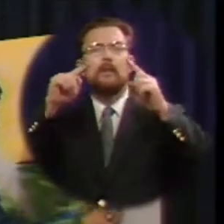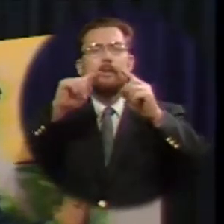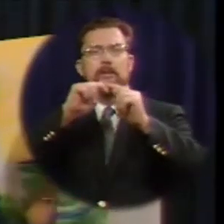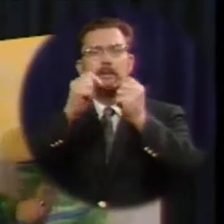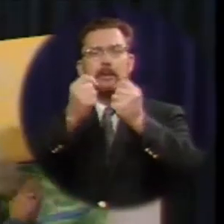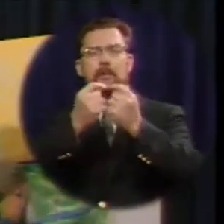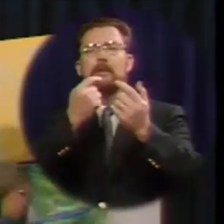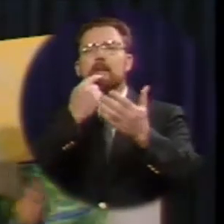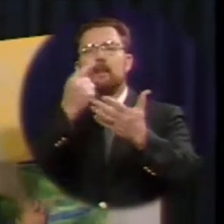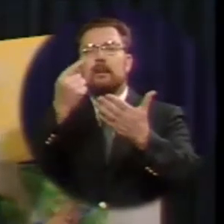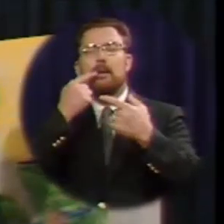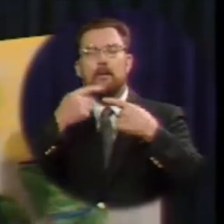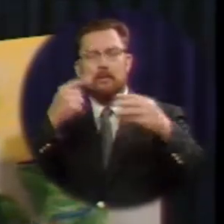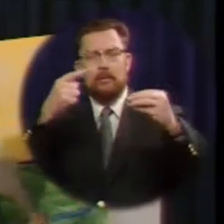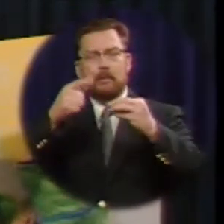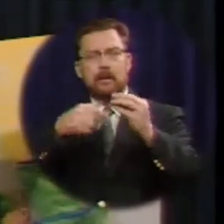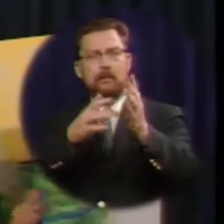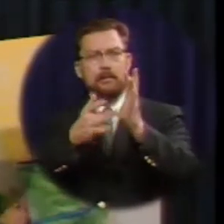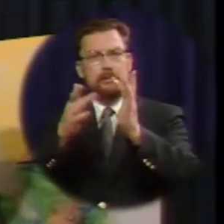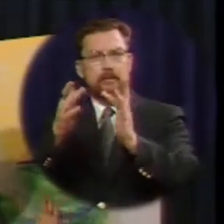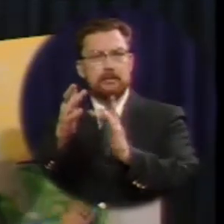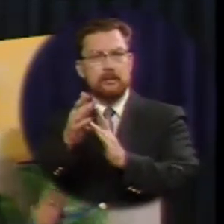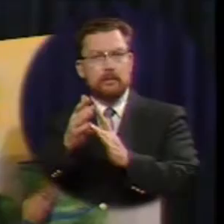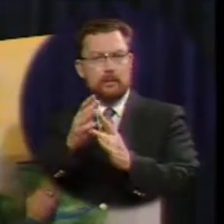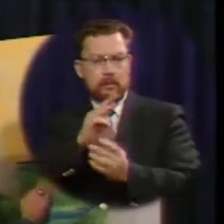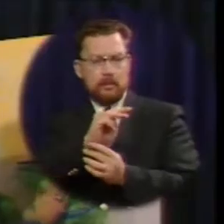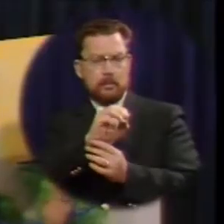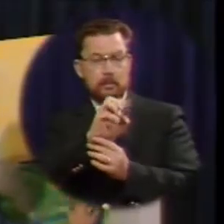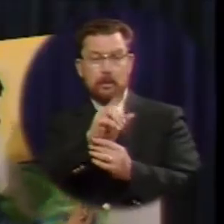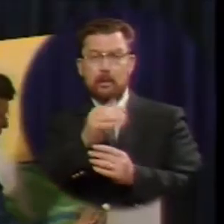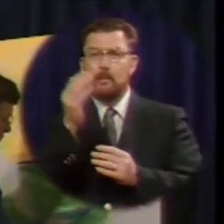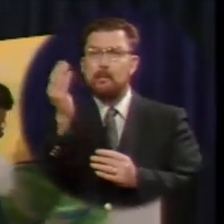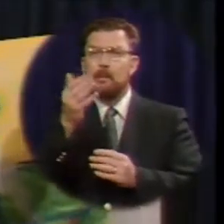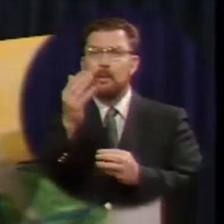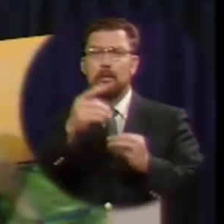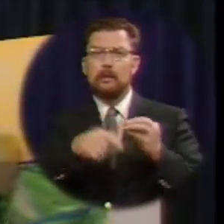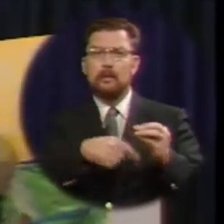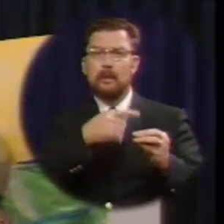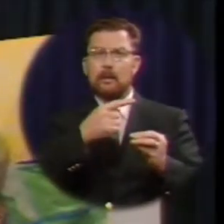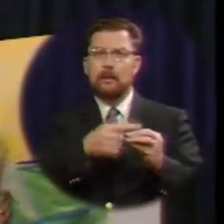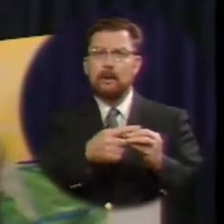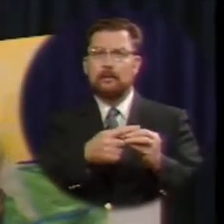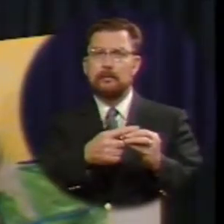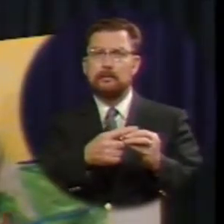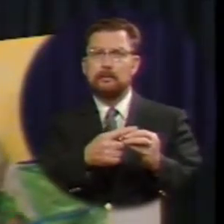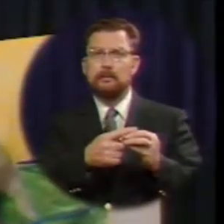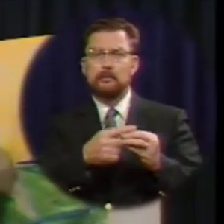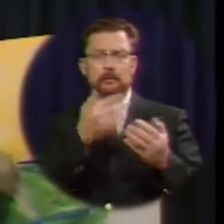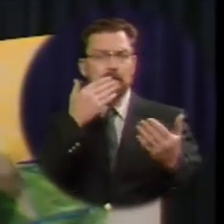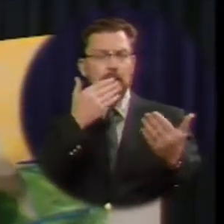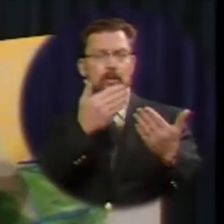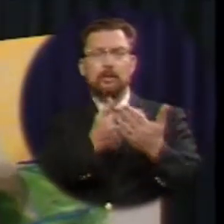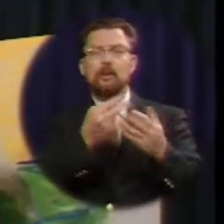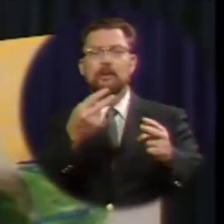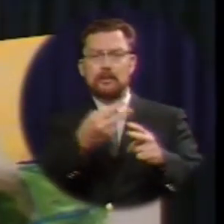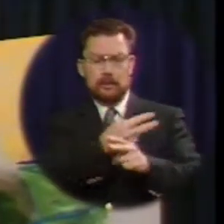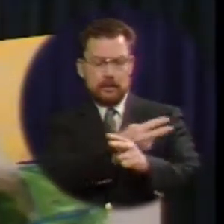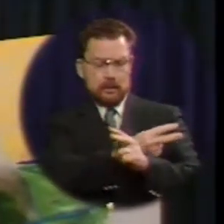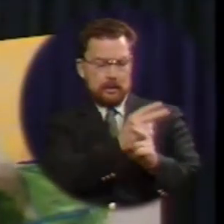news about Jesus Moody's first sermon was on the subject of the Good Shepherd the time